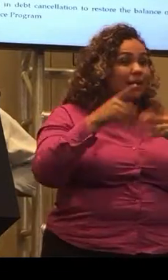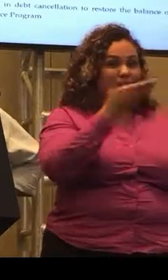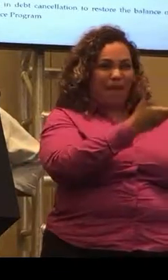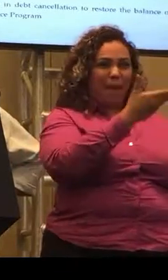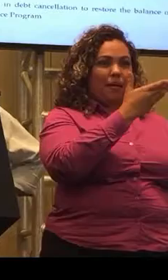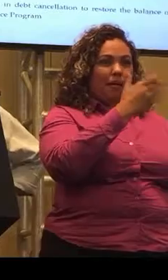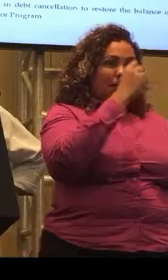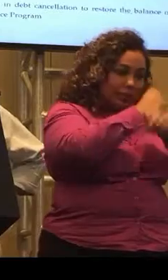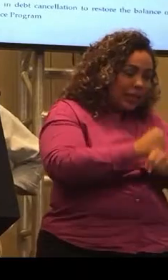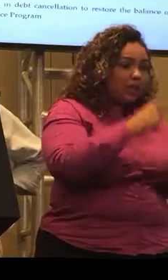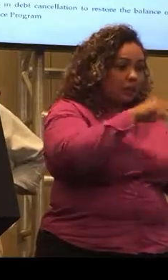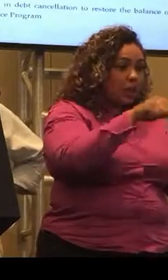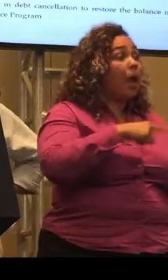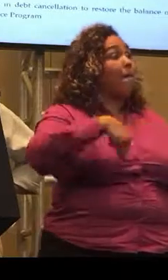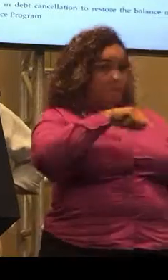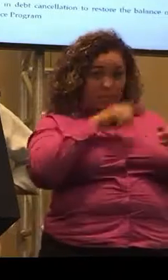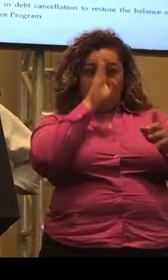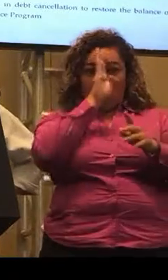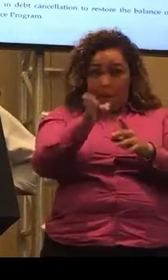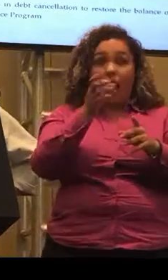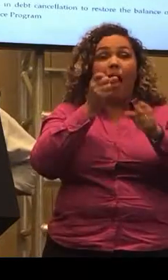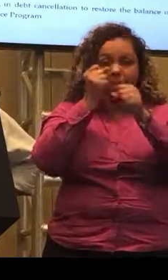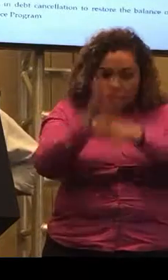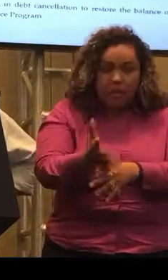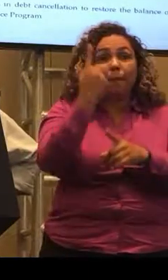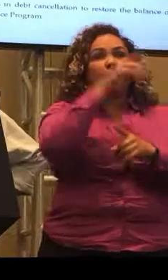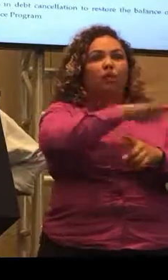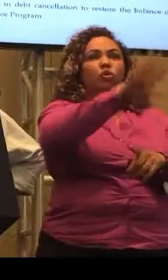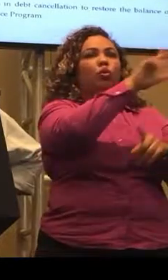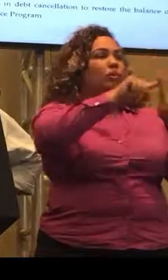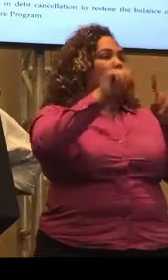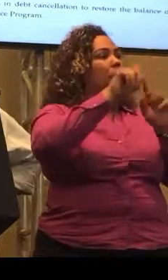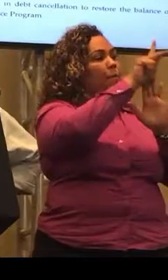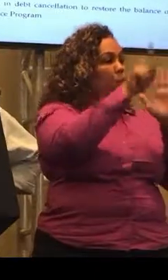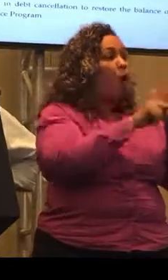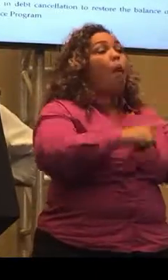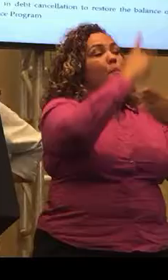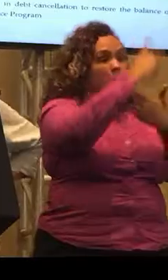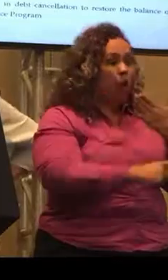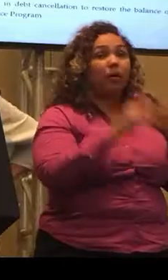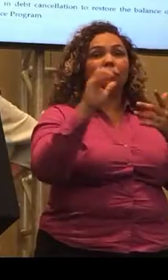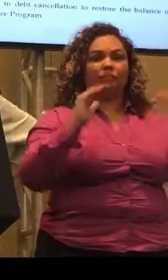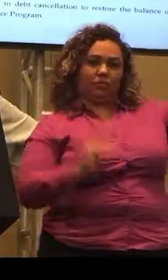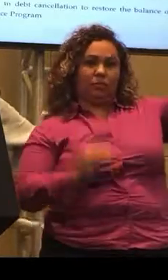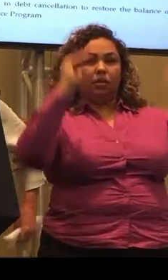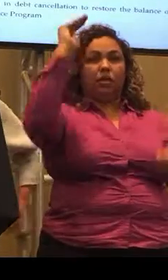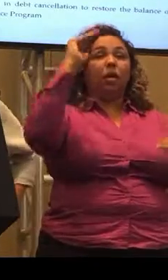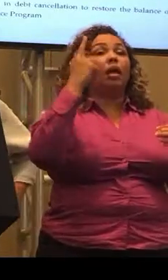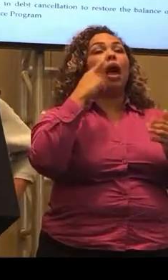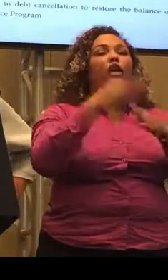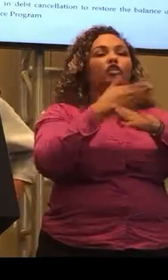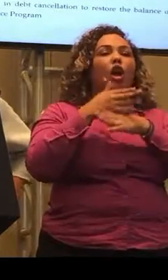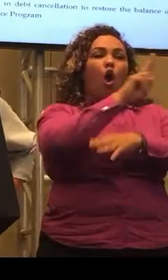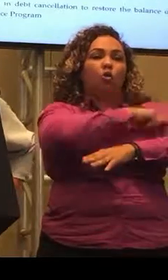we have been directly affected by those formulas. Same thing with the disproportionate share hospital costs.